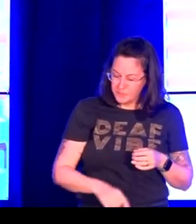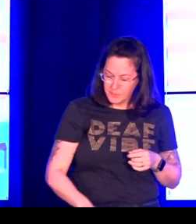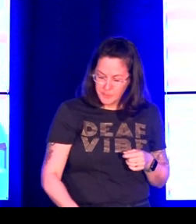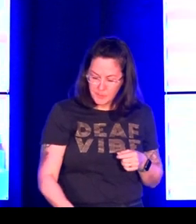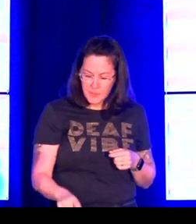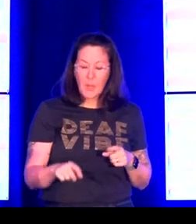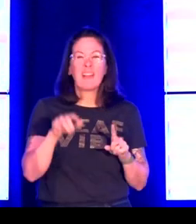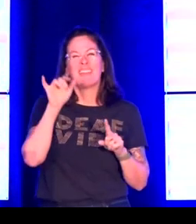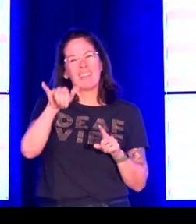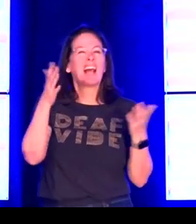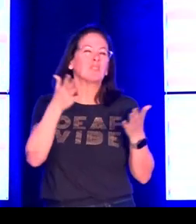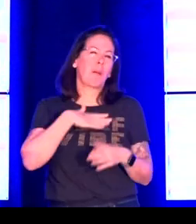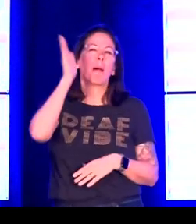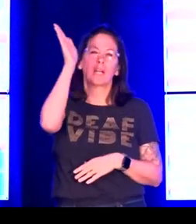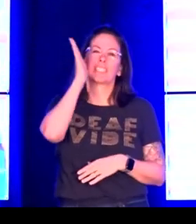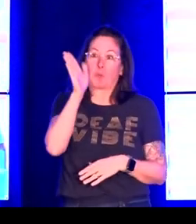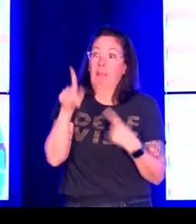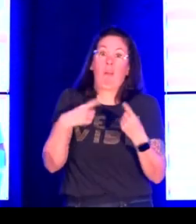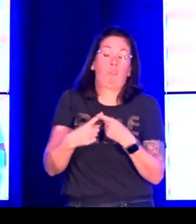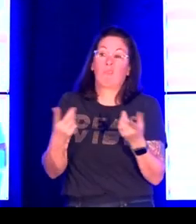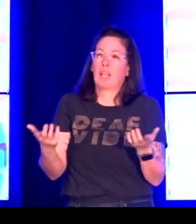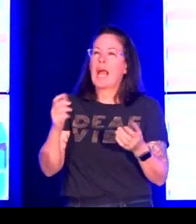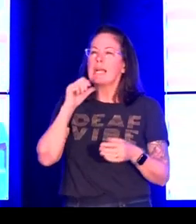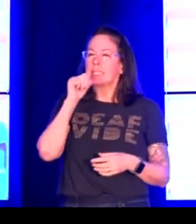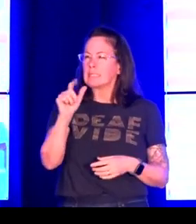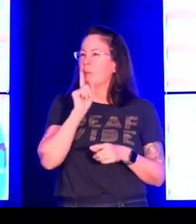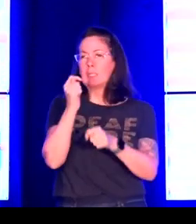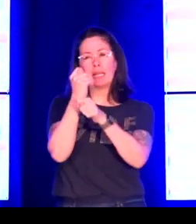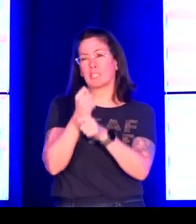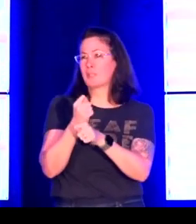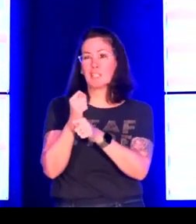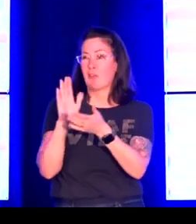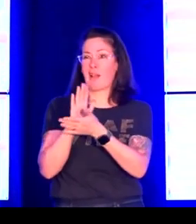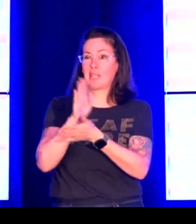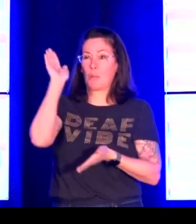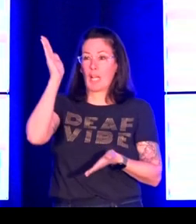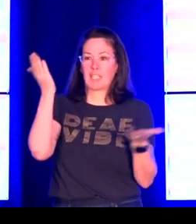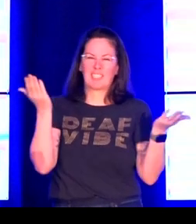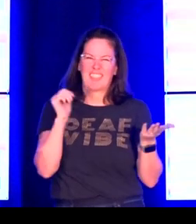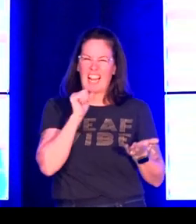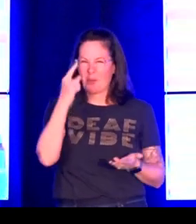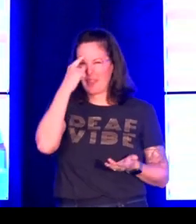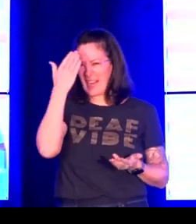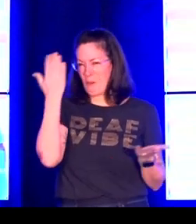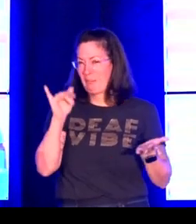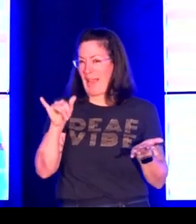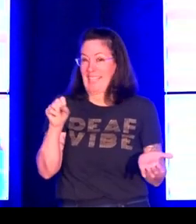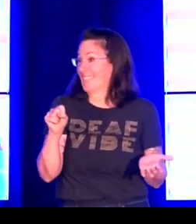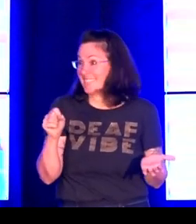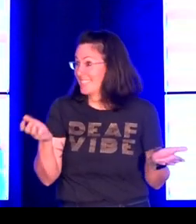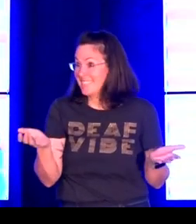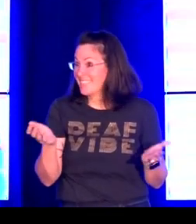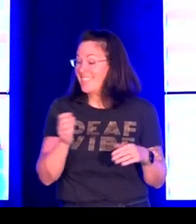but I am also thinking about that from my own perspective as I'm doing that research. And that is what I am going to talk about